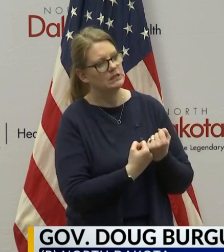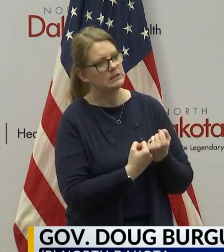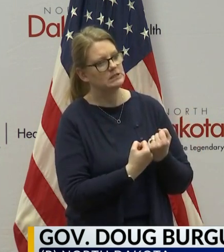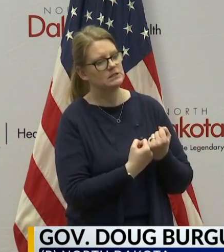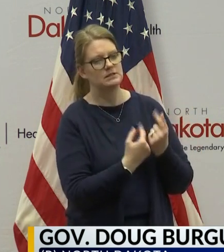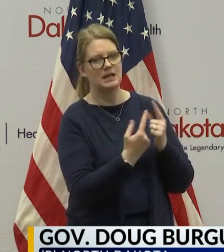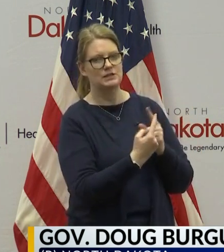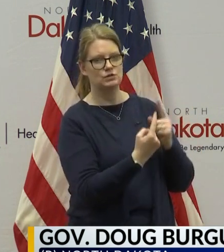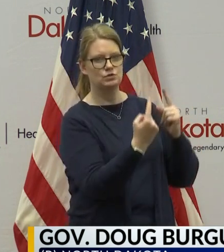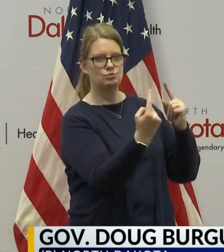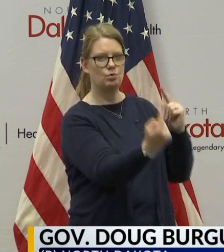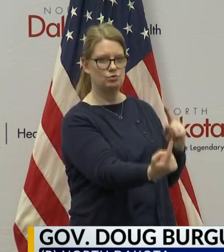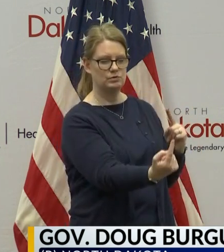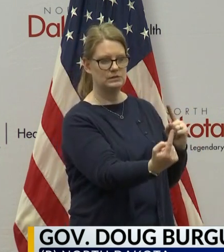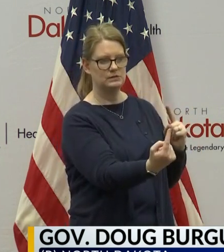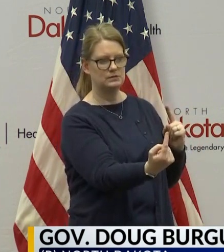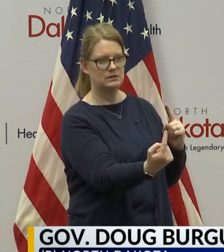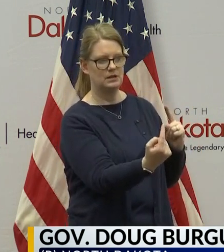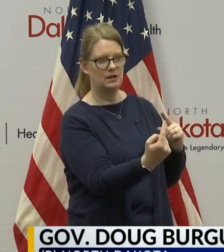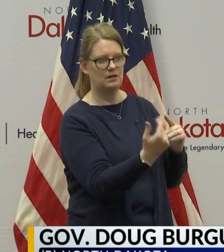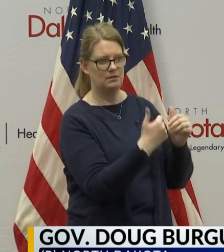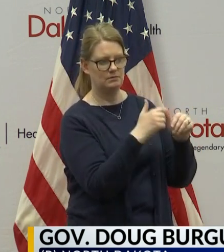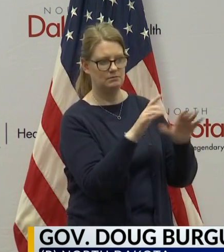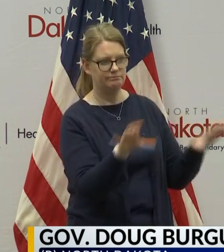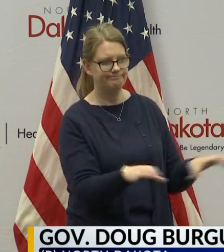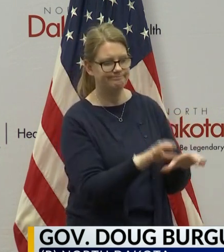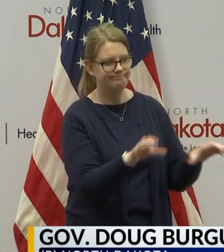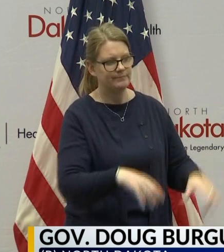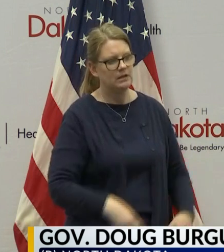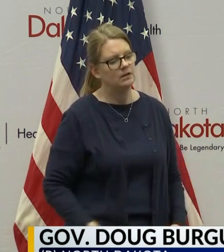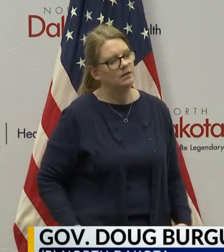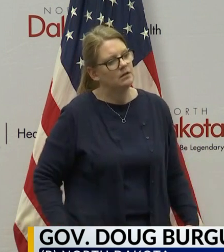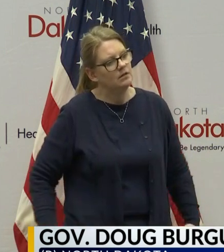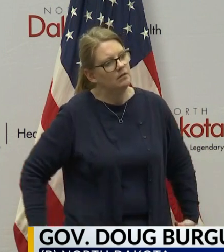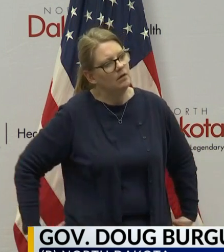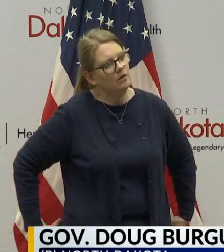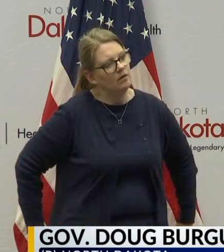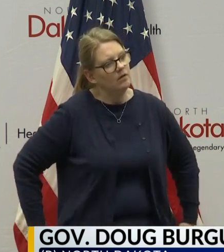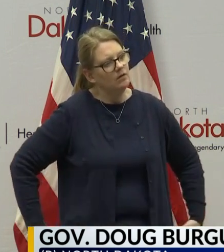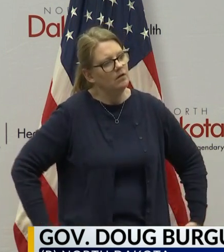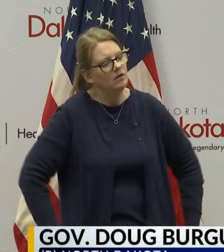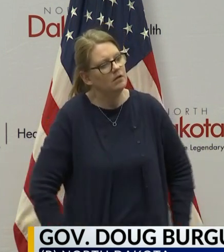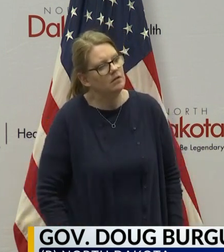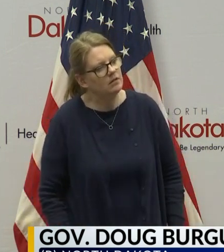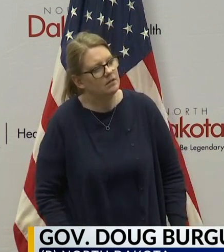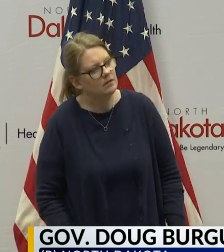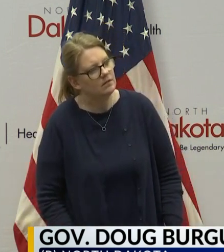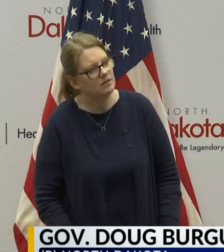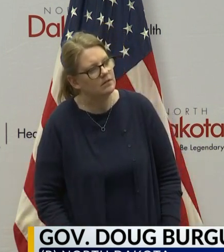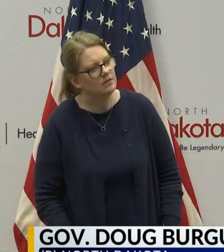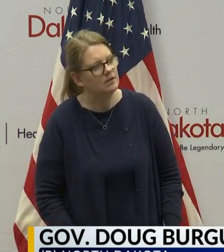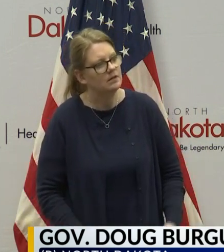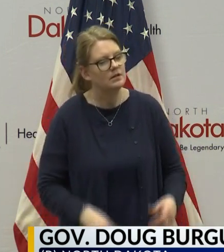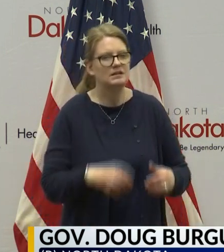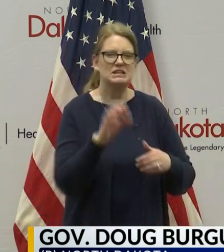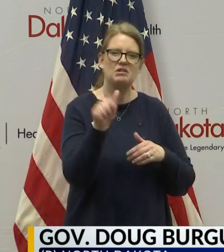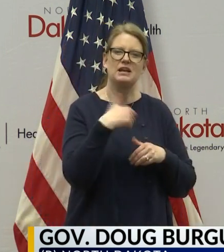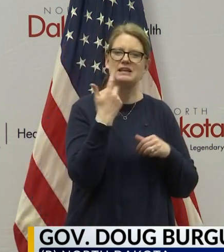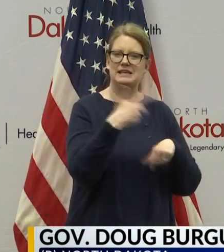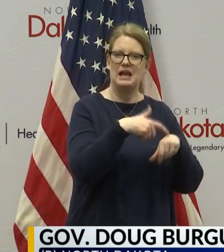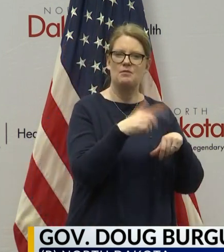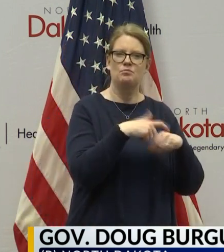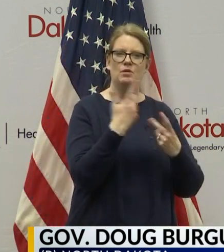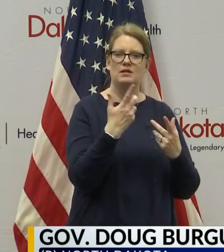social distancing initiatives, is there ever a point where the public can't necessarily be trusted to enact